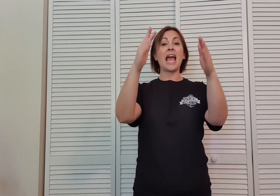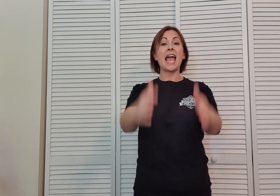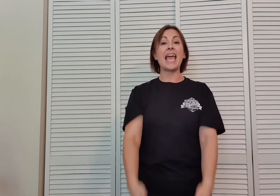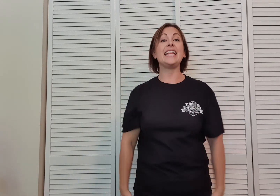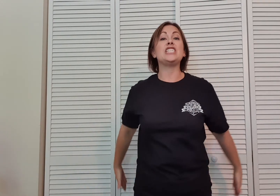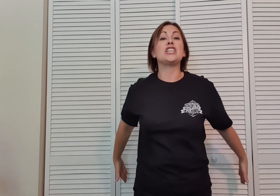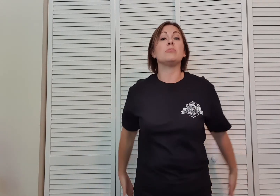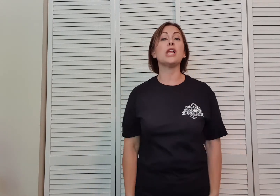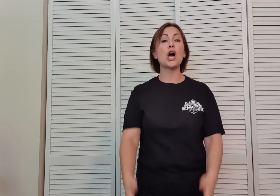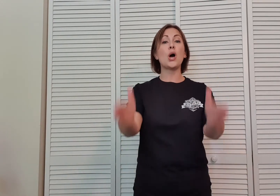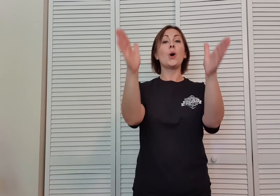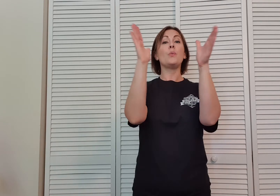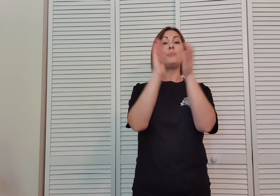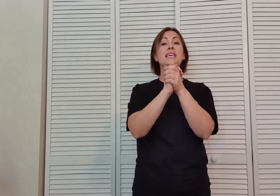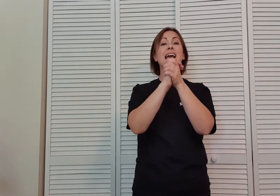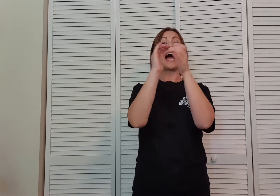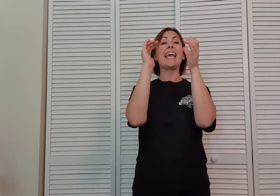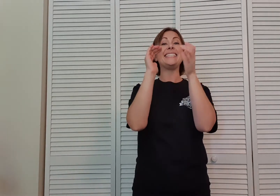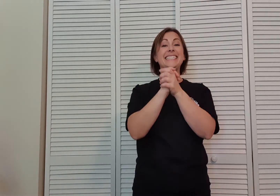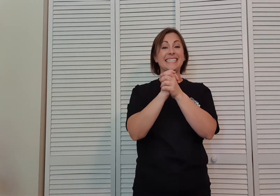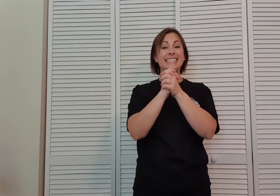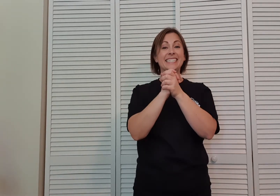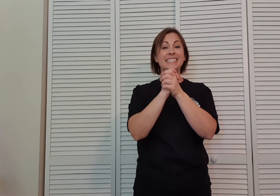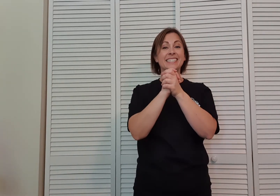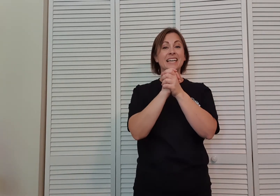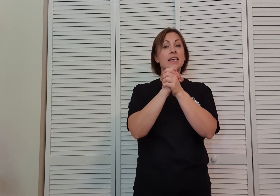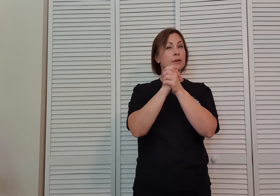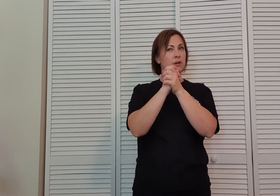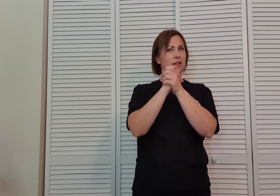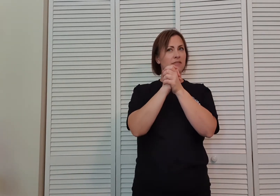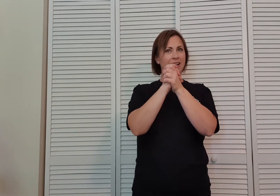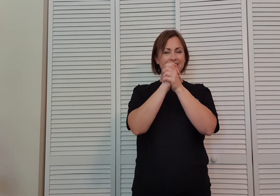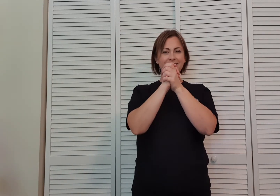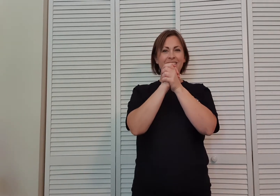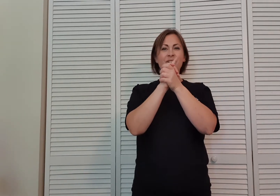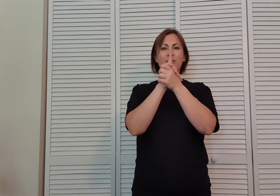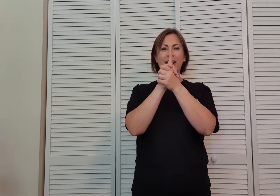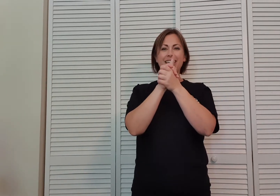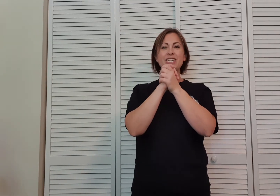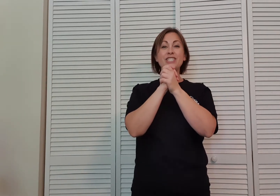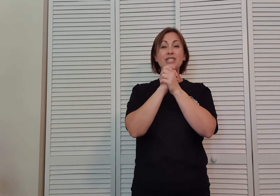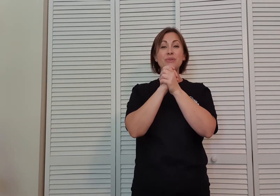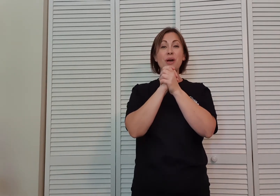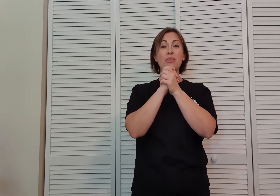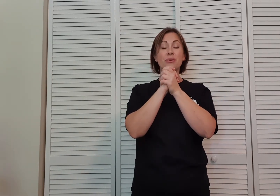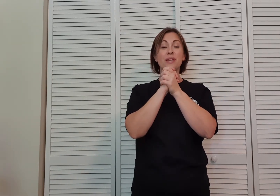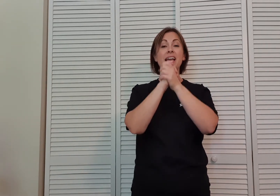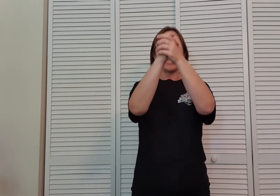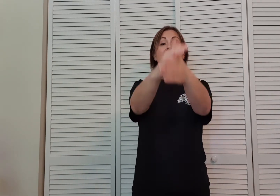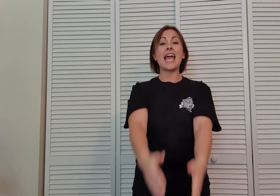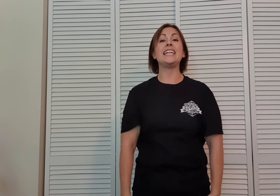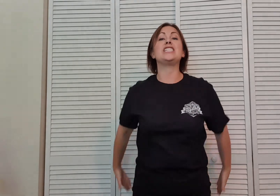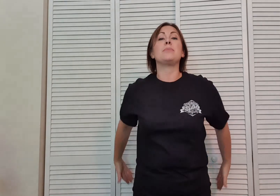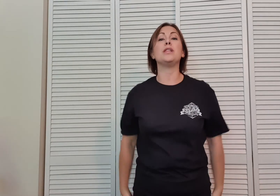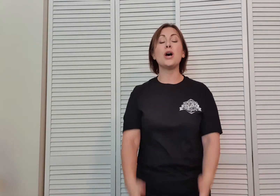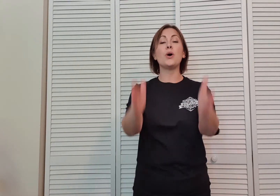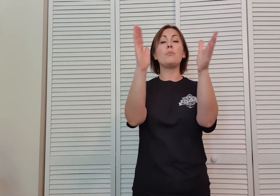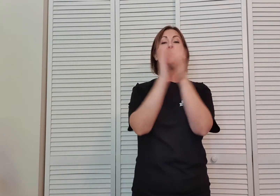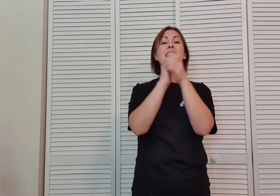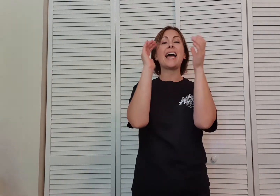H double O P I T. We try a little faster. One, two, three. H double O P I